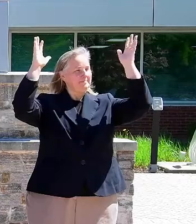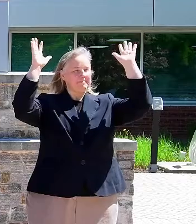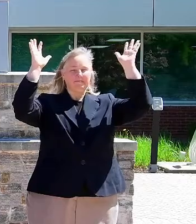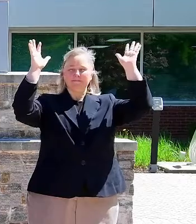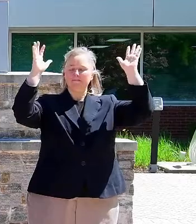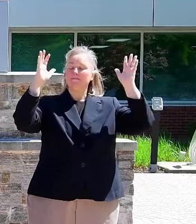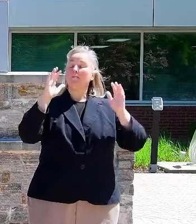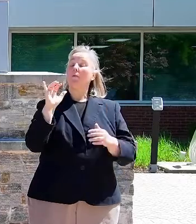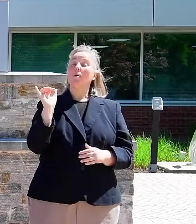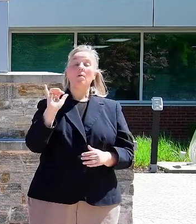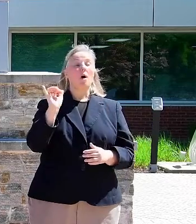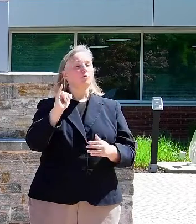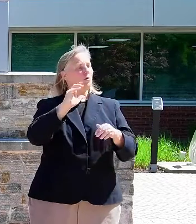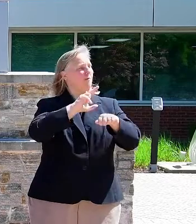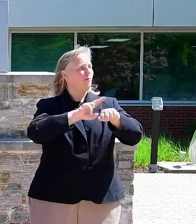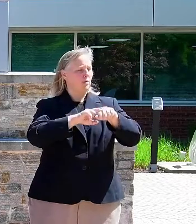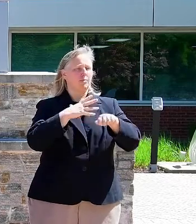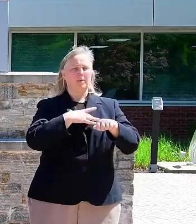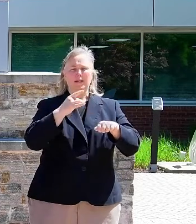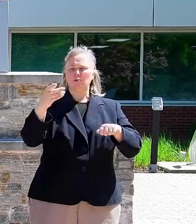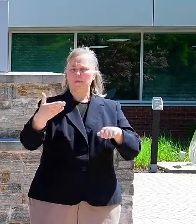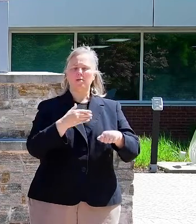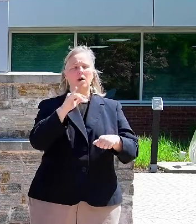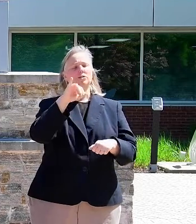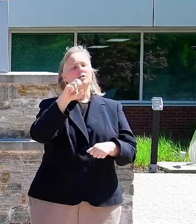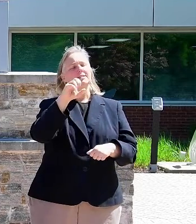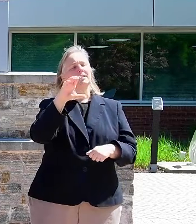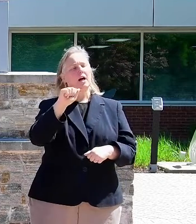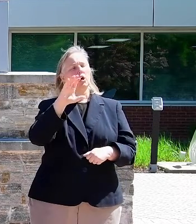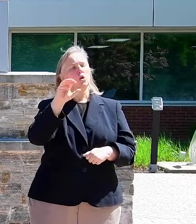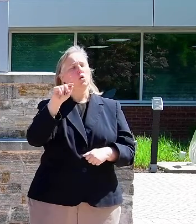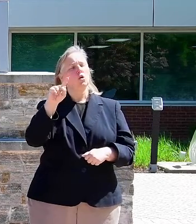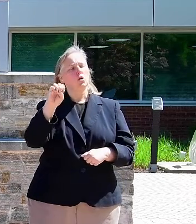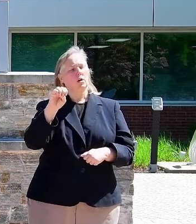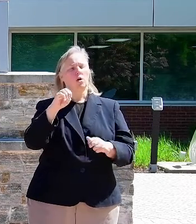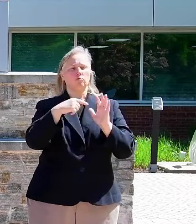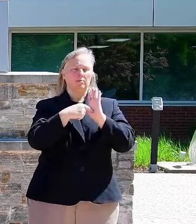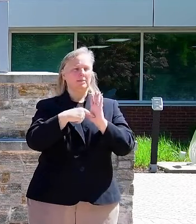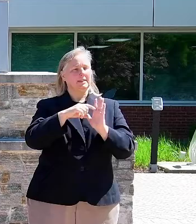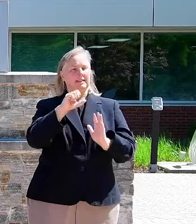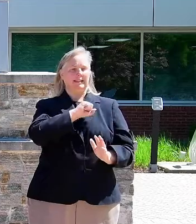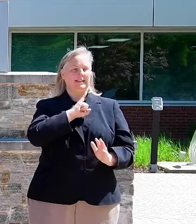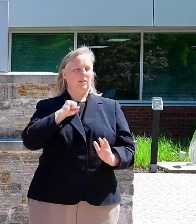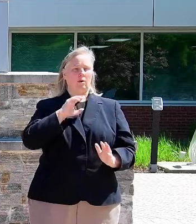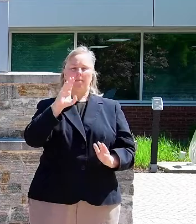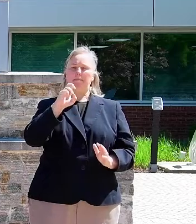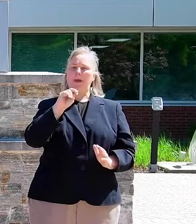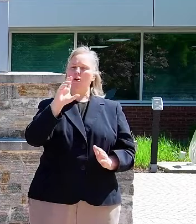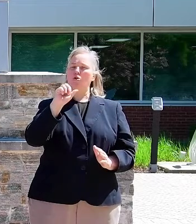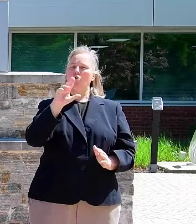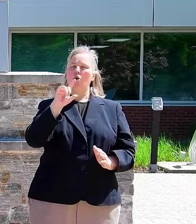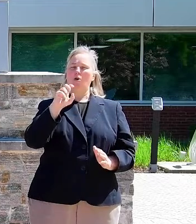And we'd also, of course, like to welcome Jessica Cook, representing Senator Ben Cardin's office.